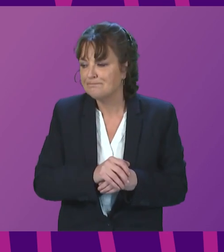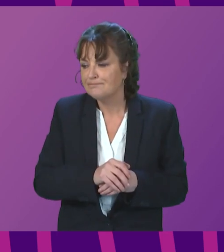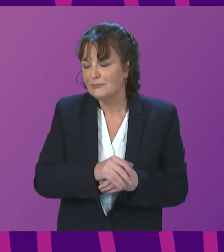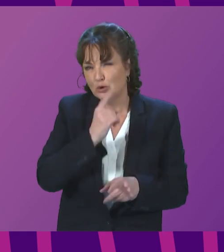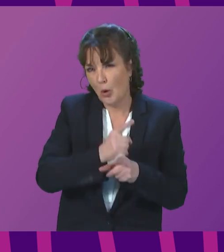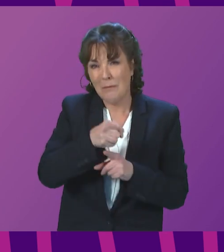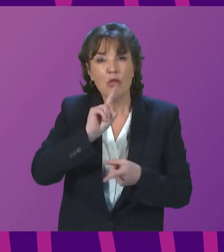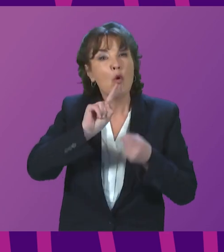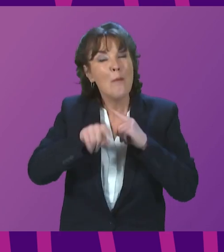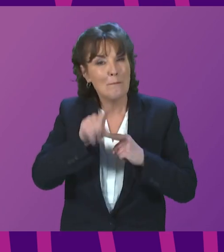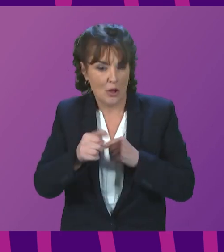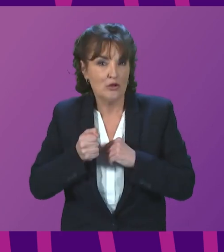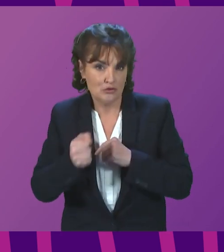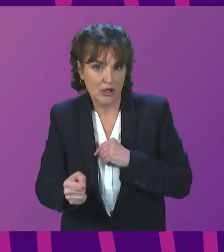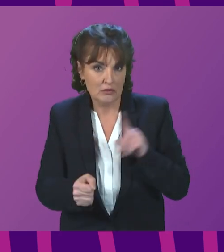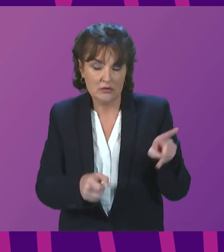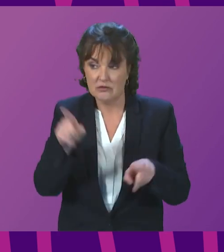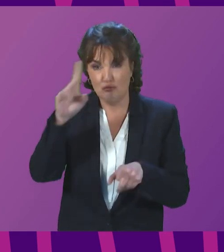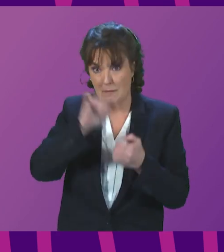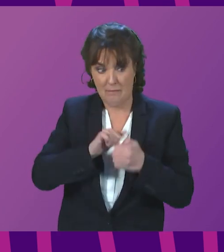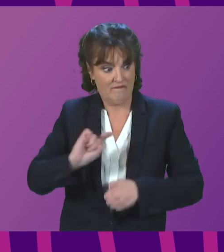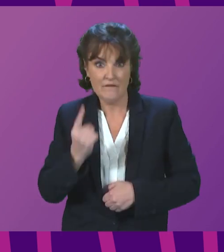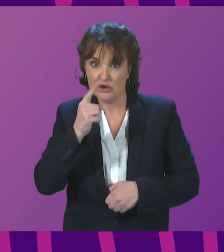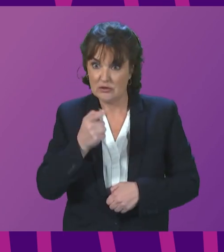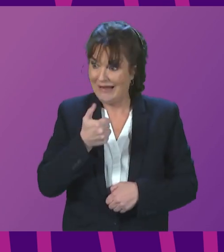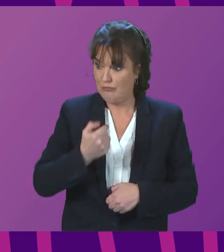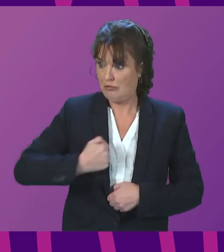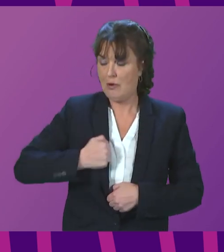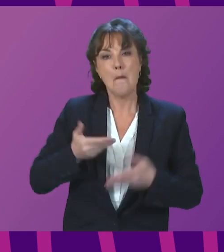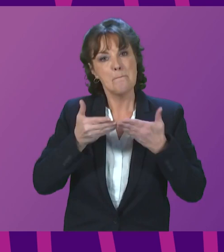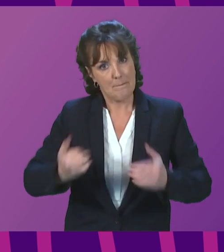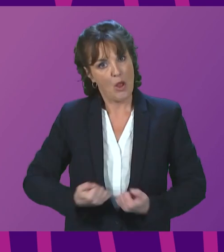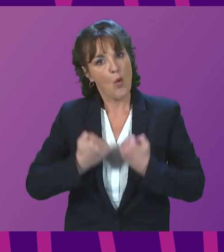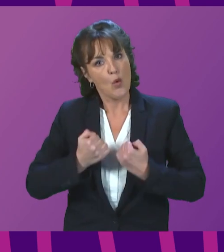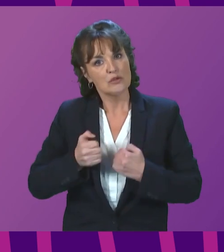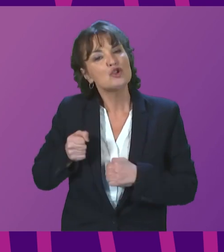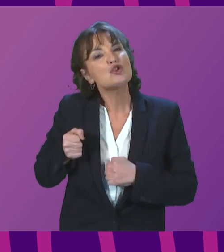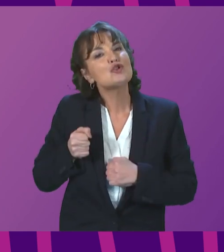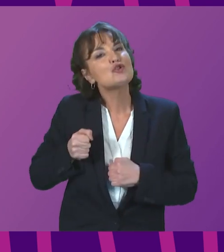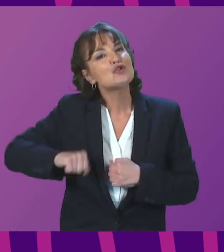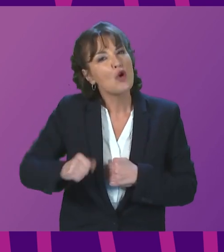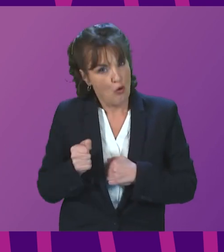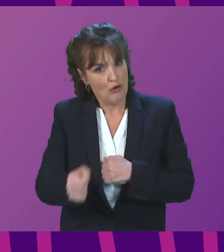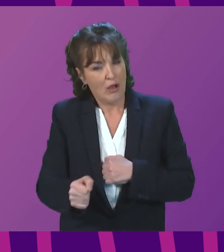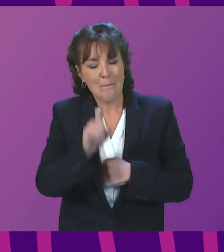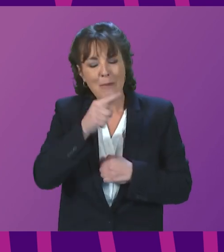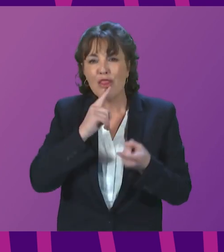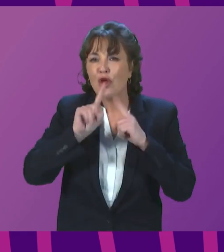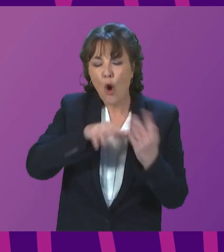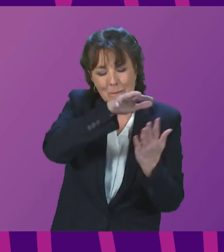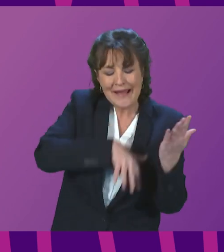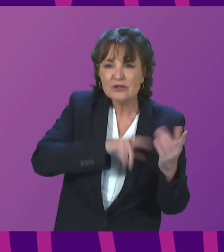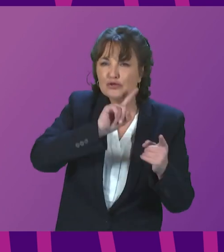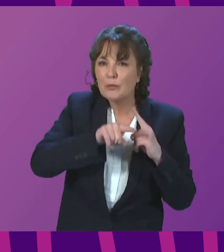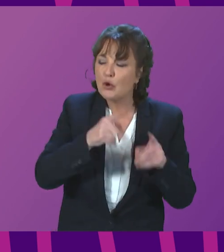course, are for the operating company. That is Scott Rail from the 1st of April. That will be a publicly owned Scott Rail. But the comments in the report about the infrastructure,